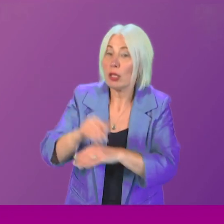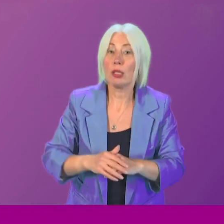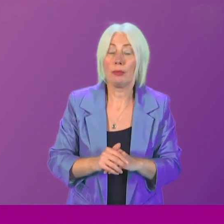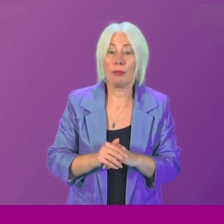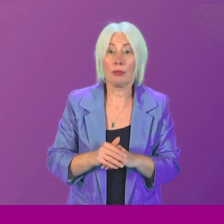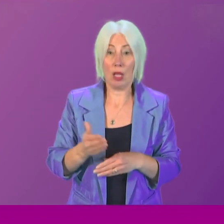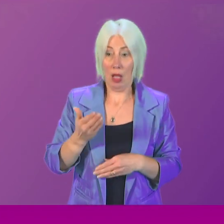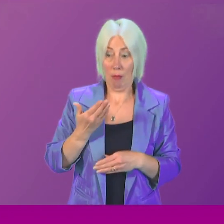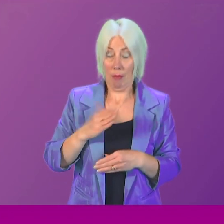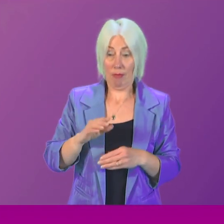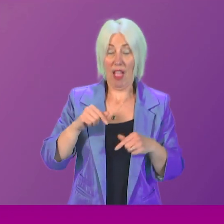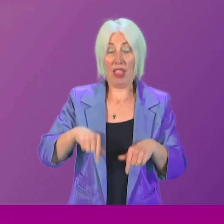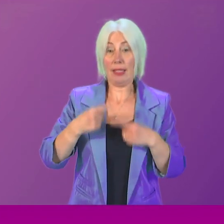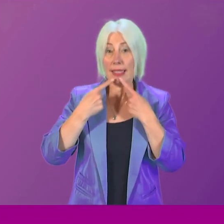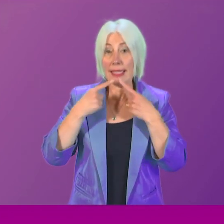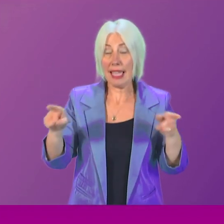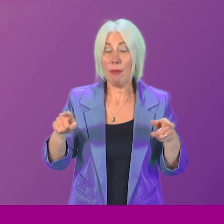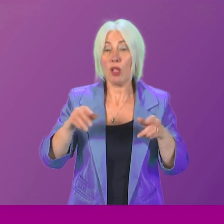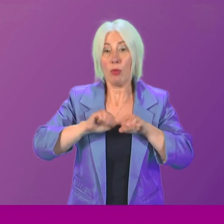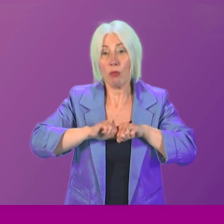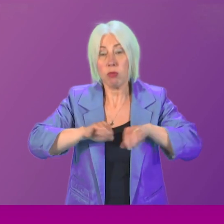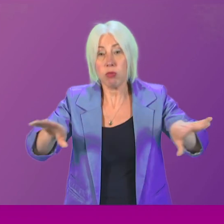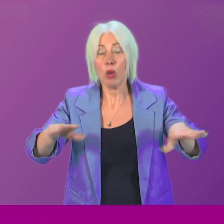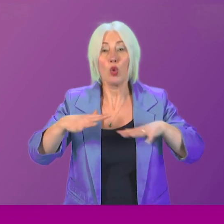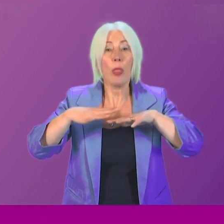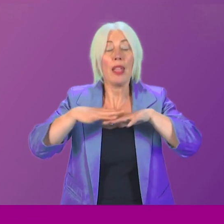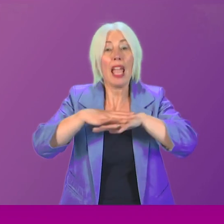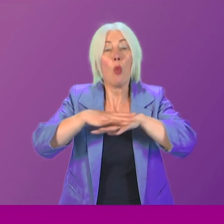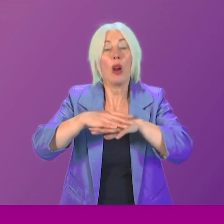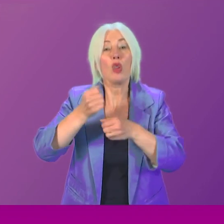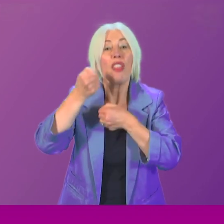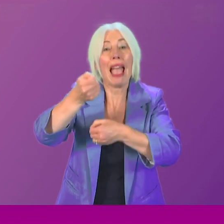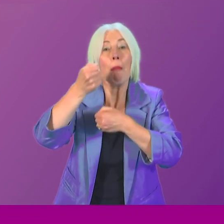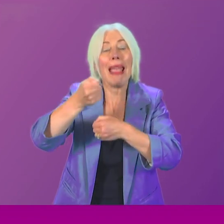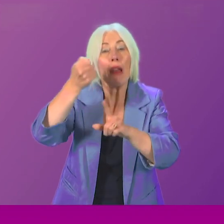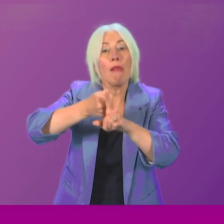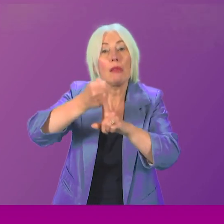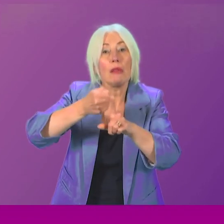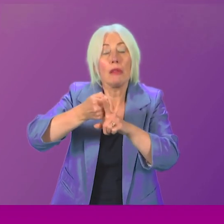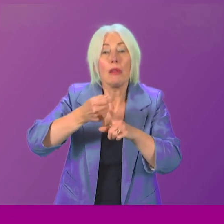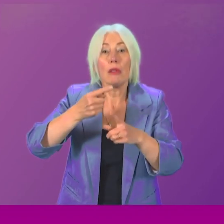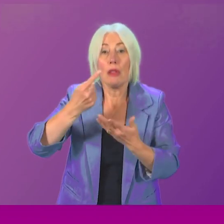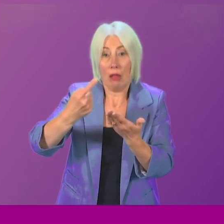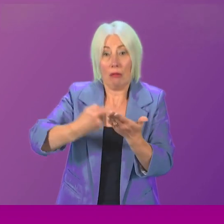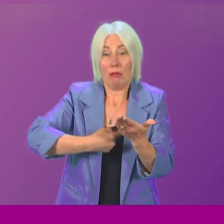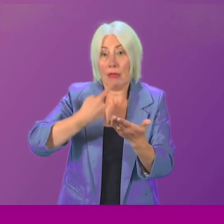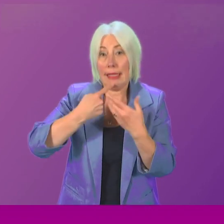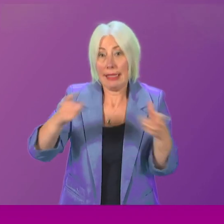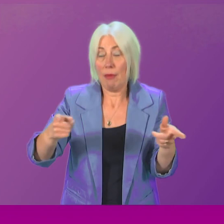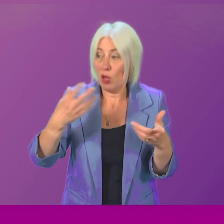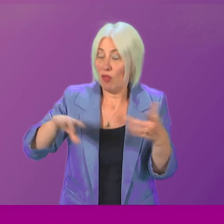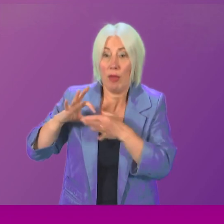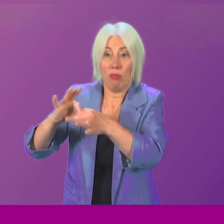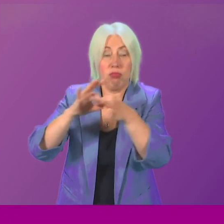delivery of this statement we will be distributing copies to the networks of campaigners who we have engaged with throughout